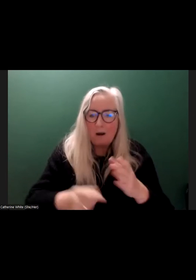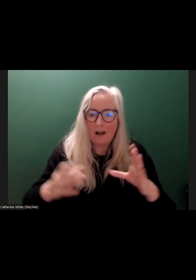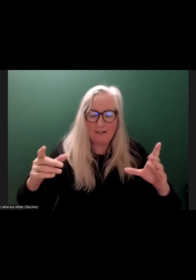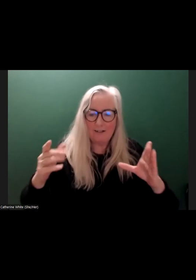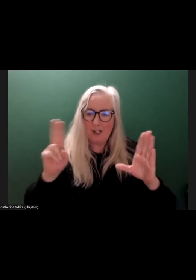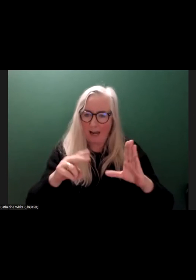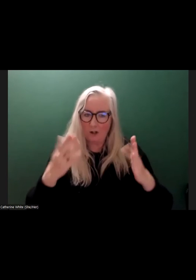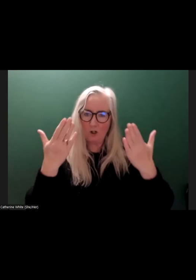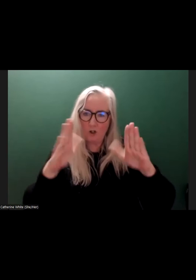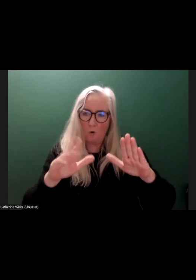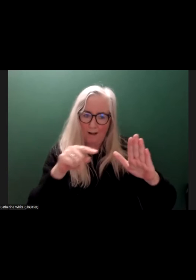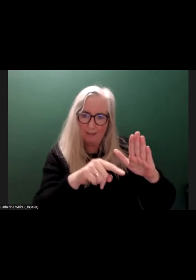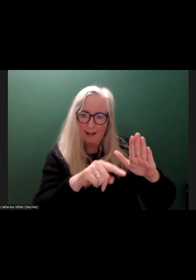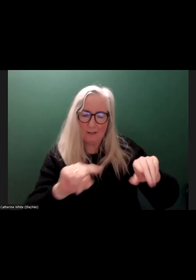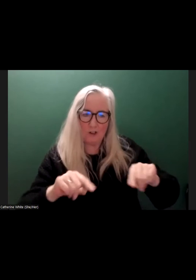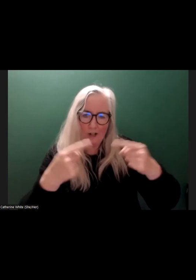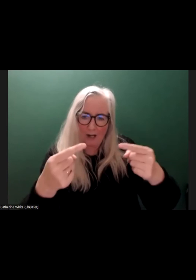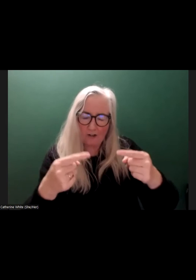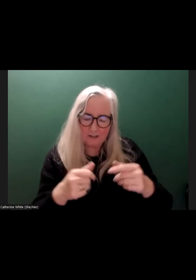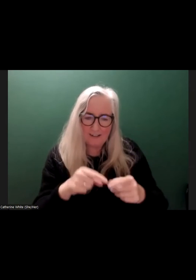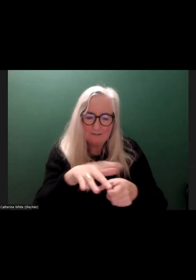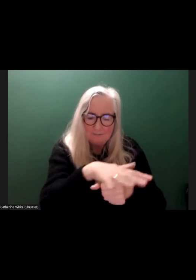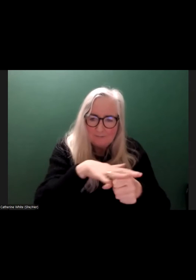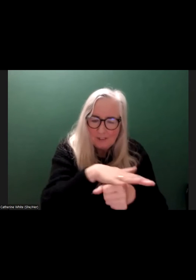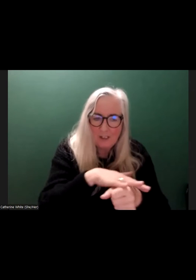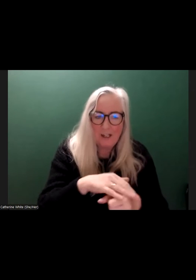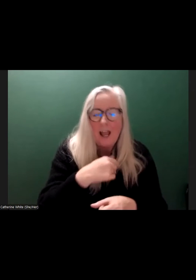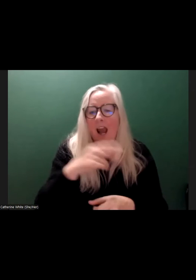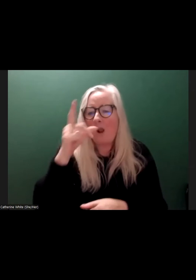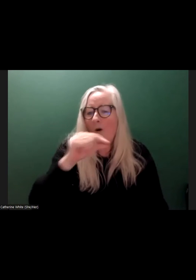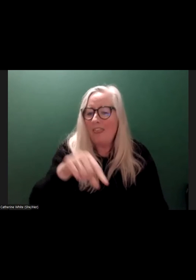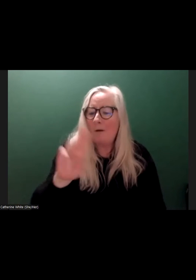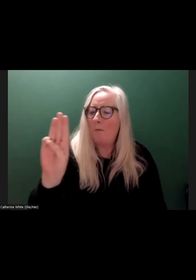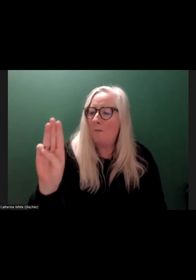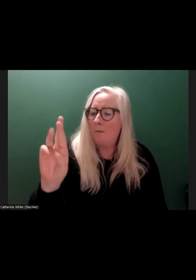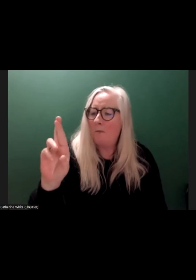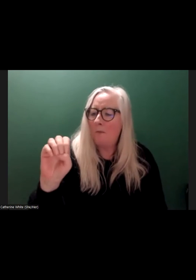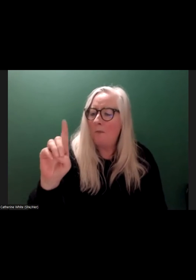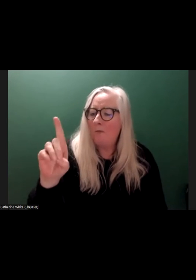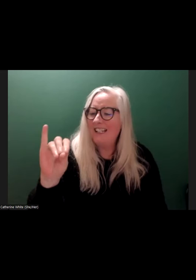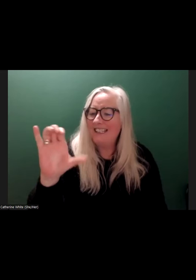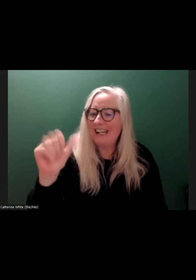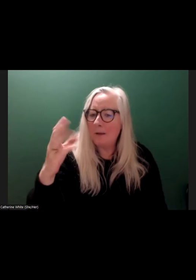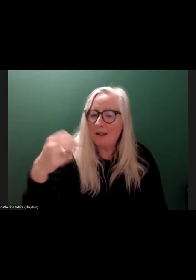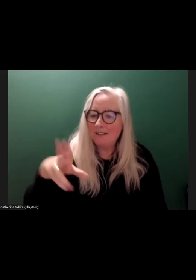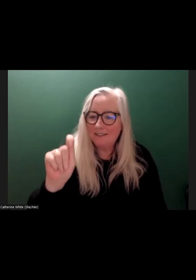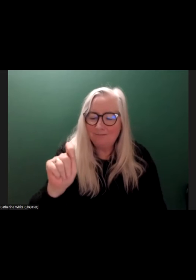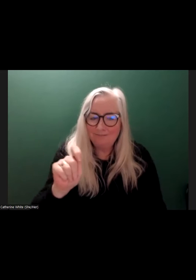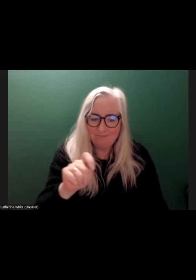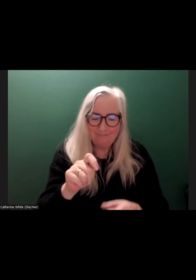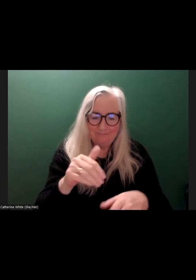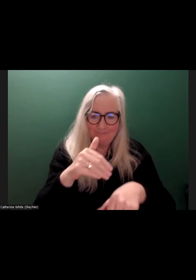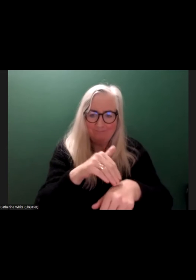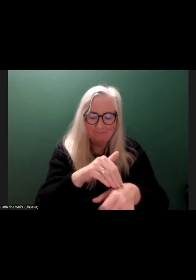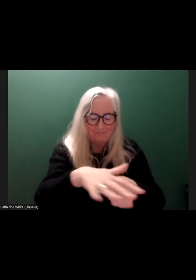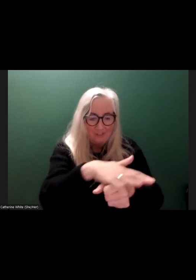that challenge, for that predicament. And I like to call these things predicaments. And look at them in that sphere. So I think if